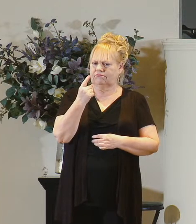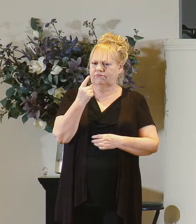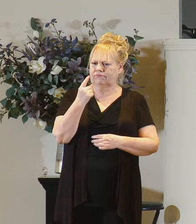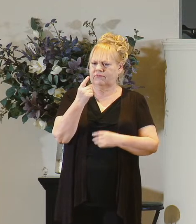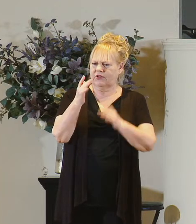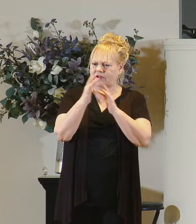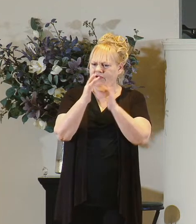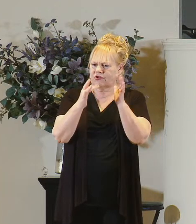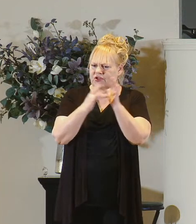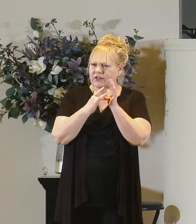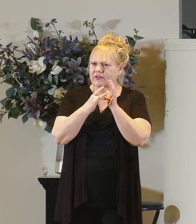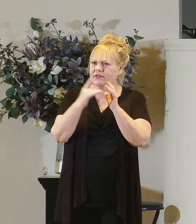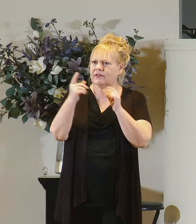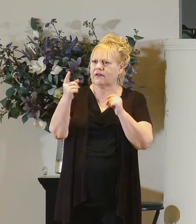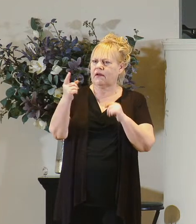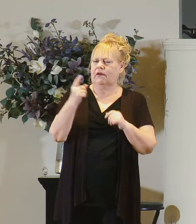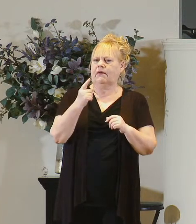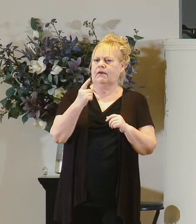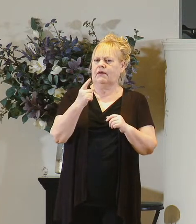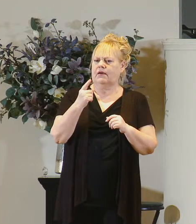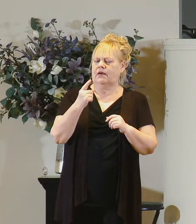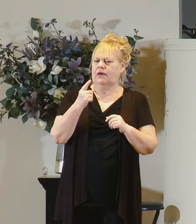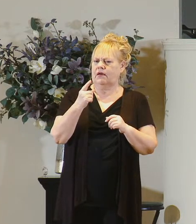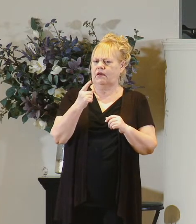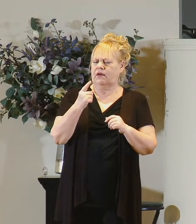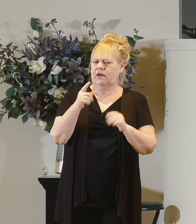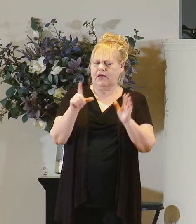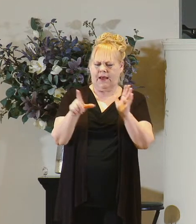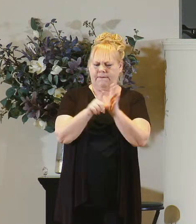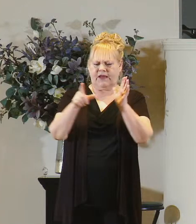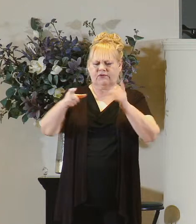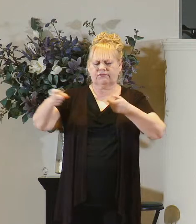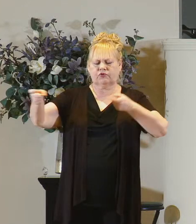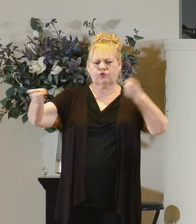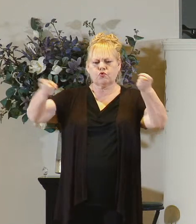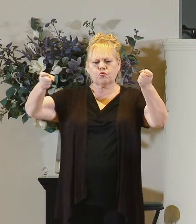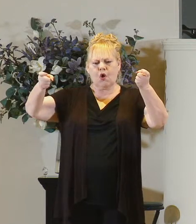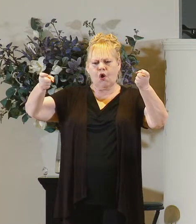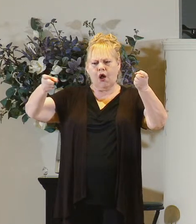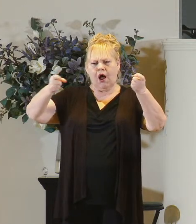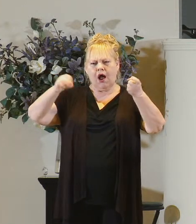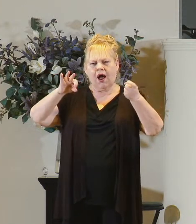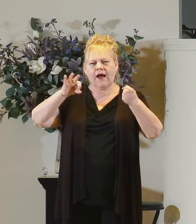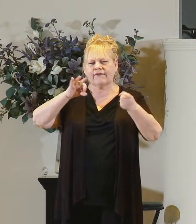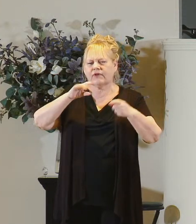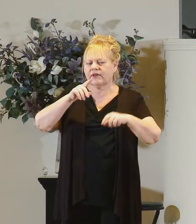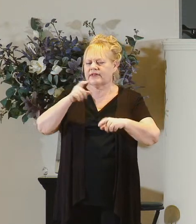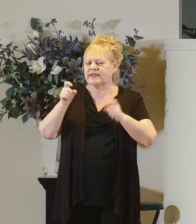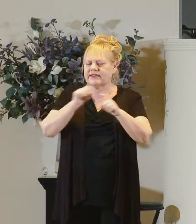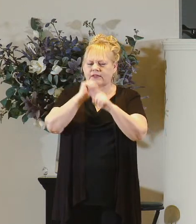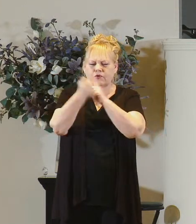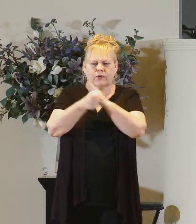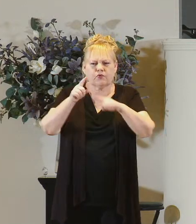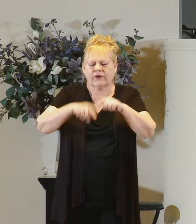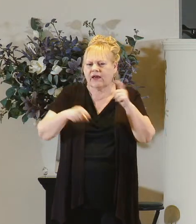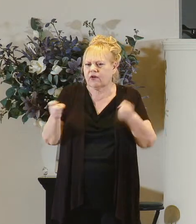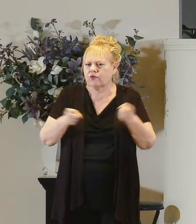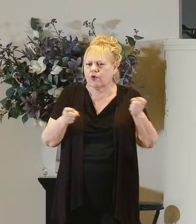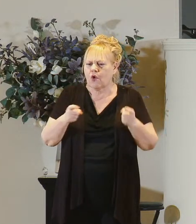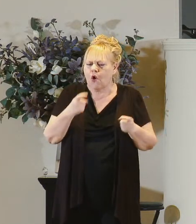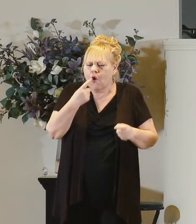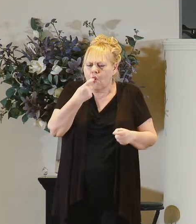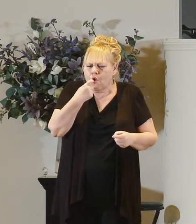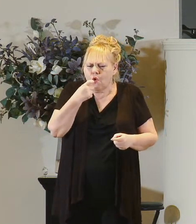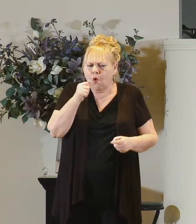here comes jesus and he immediately takes control of an uncontrollable situation who